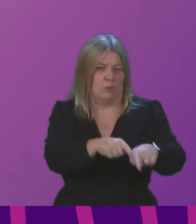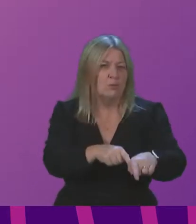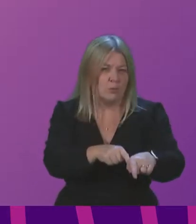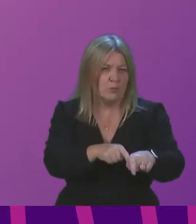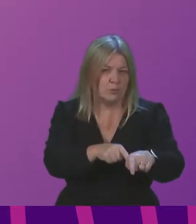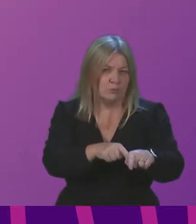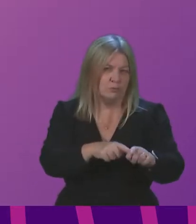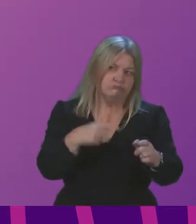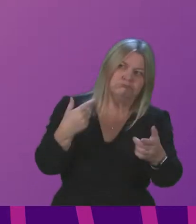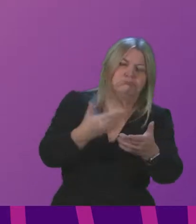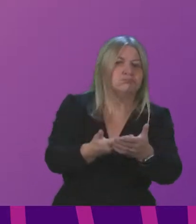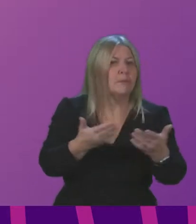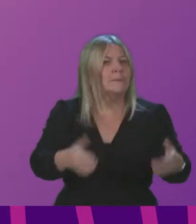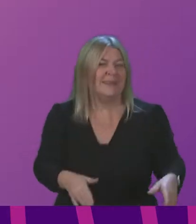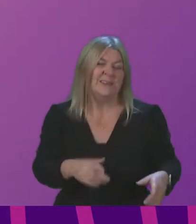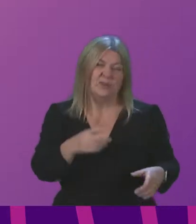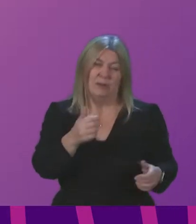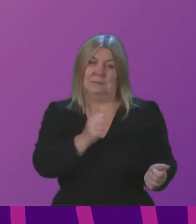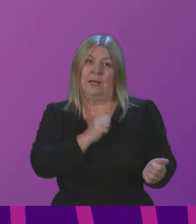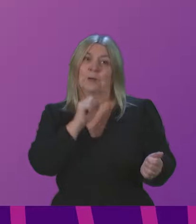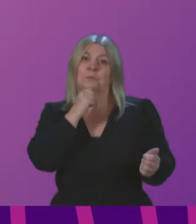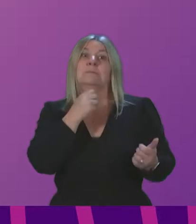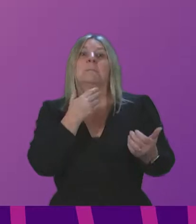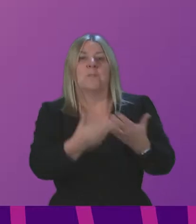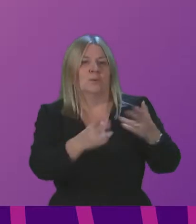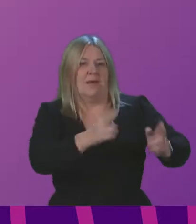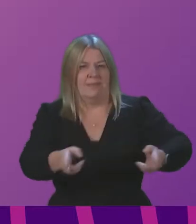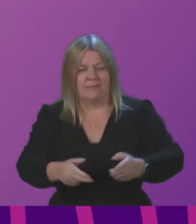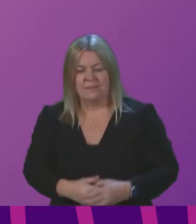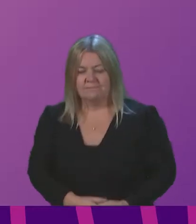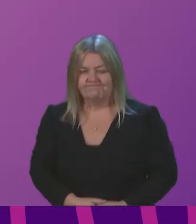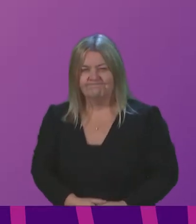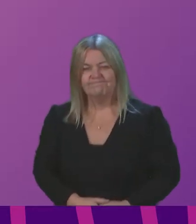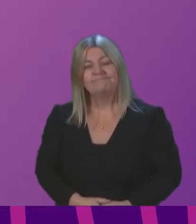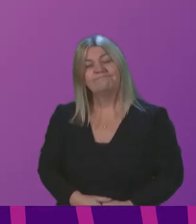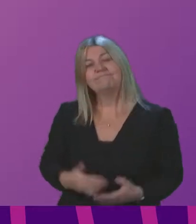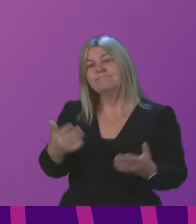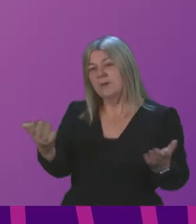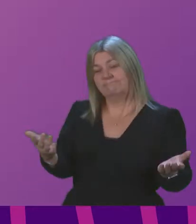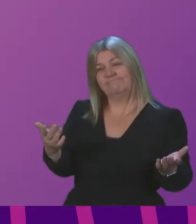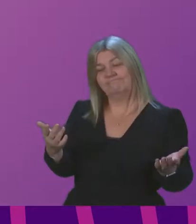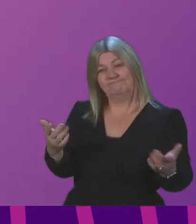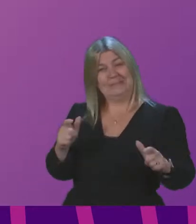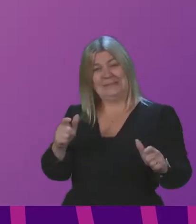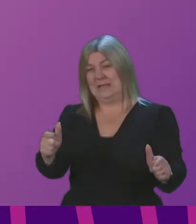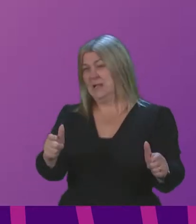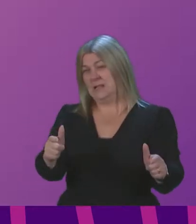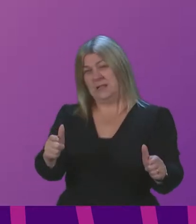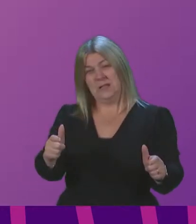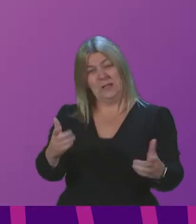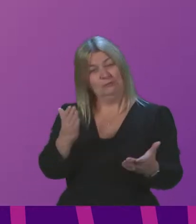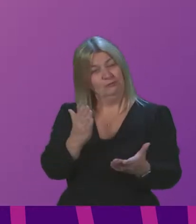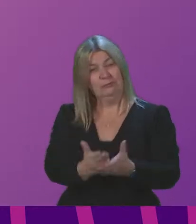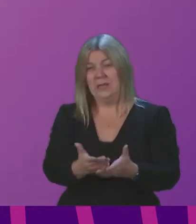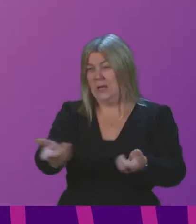in place to protect people as best we can. Make no mistake, though, we are still in a battle to save